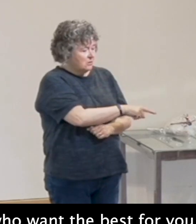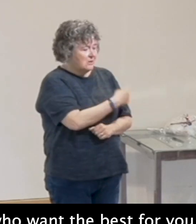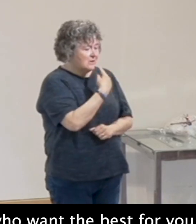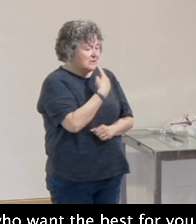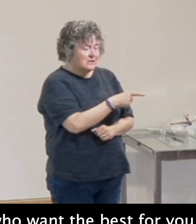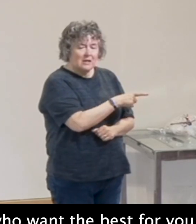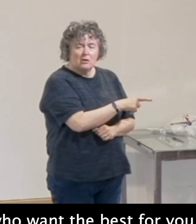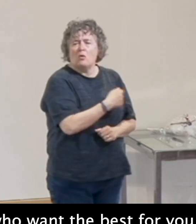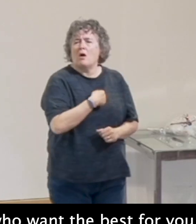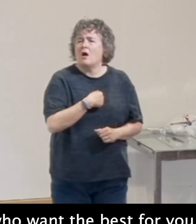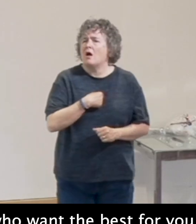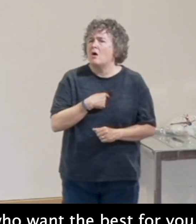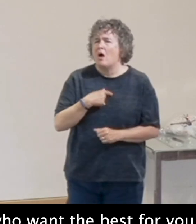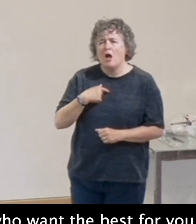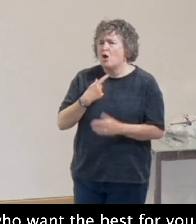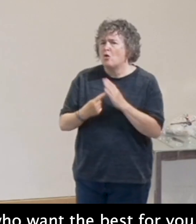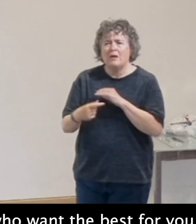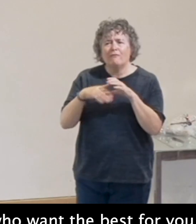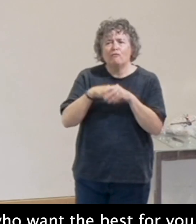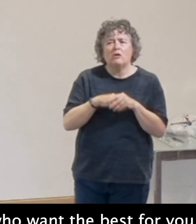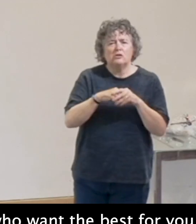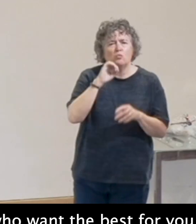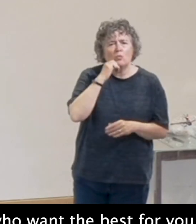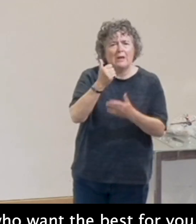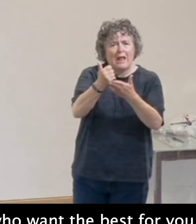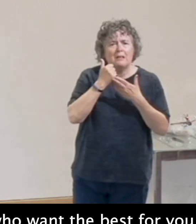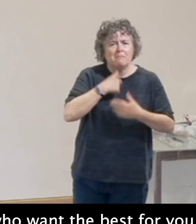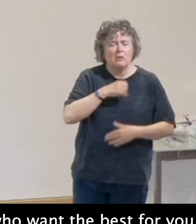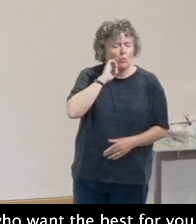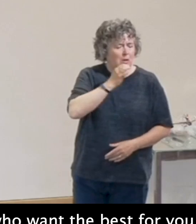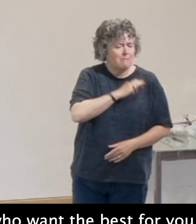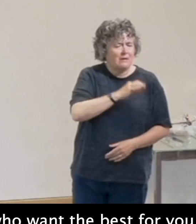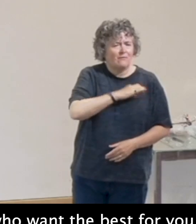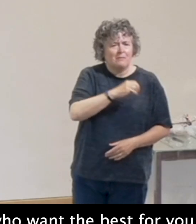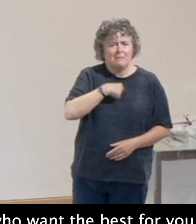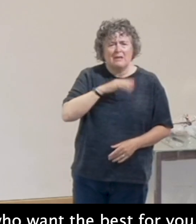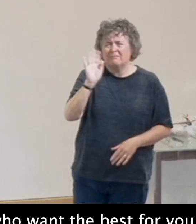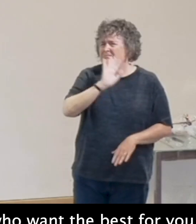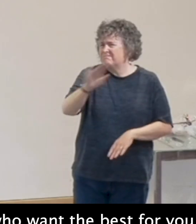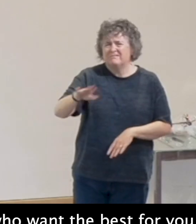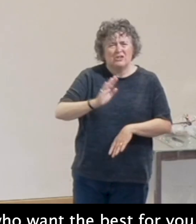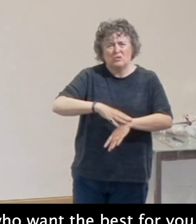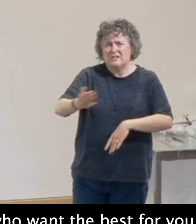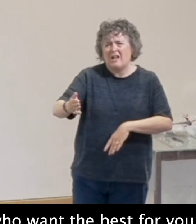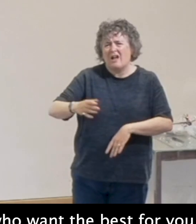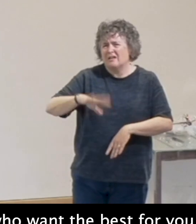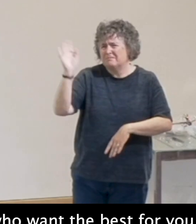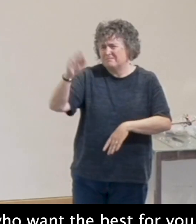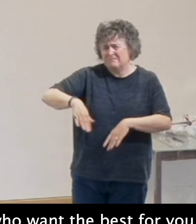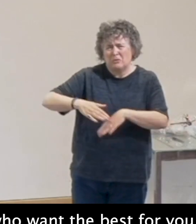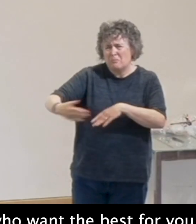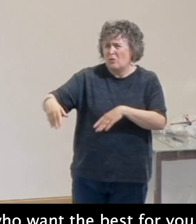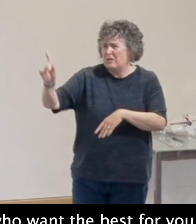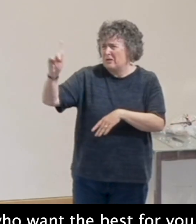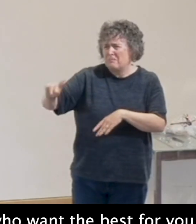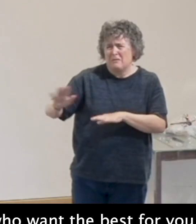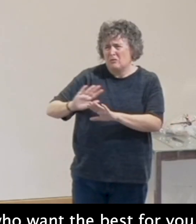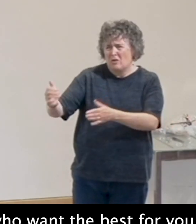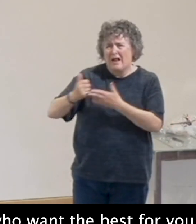friends with people they felt could benefit them. They didn't have time for anybody that didn't benefit them.